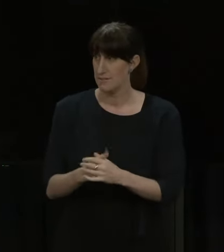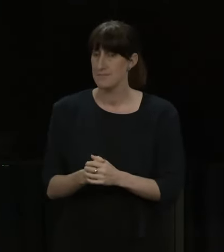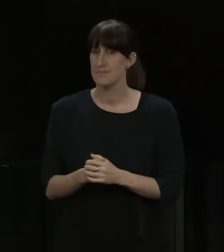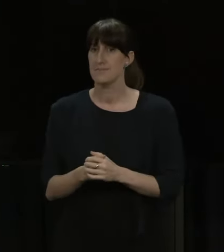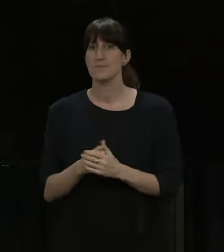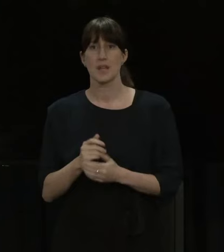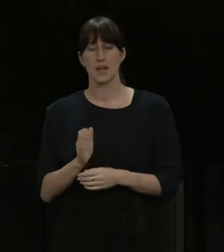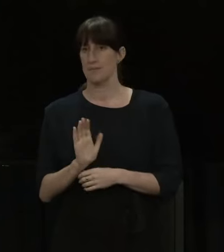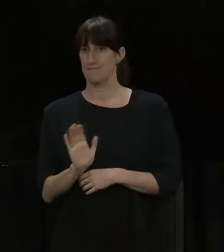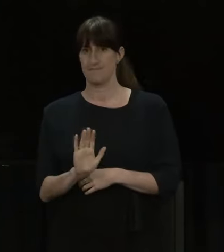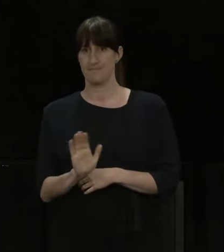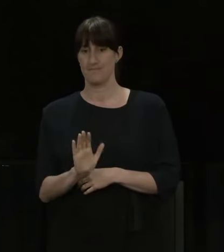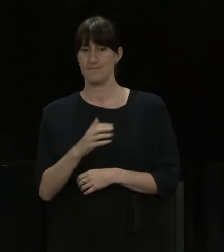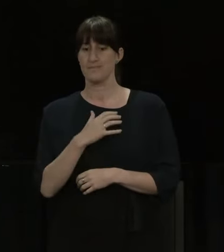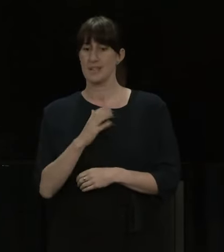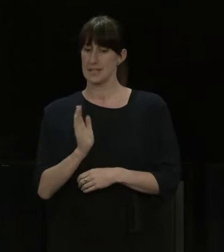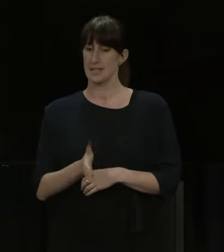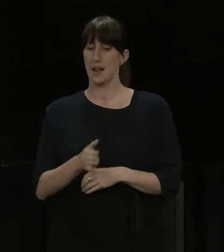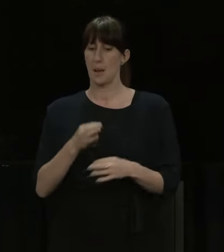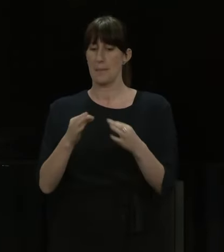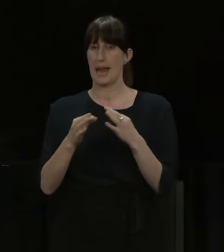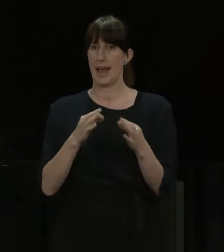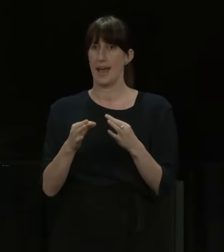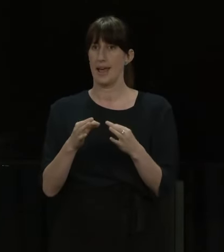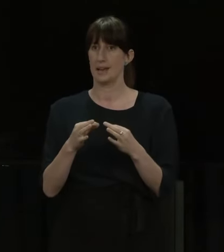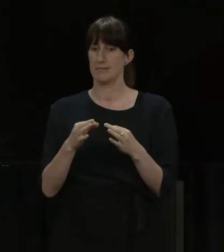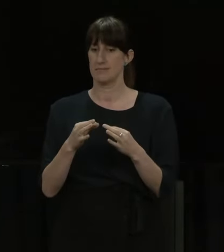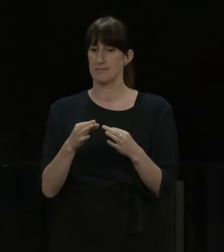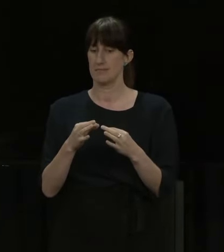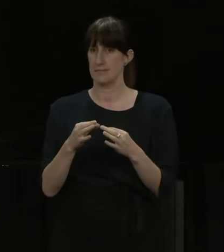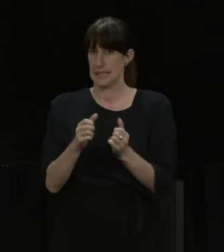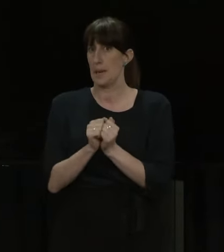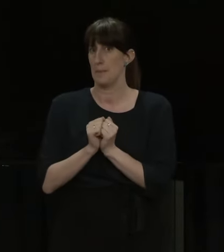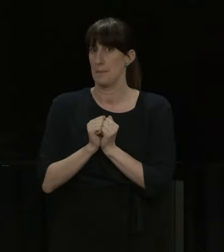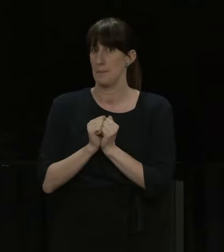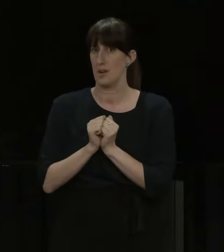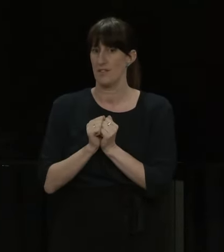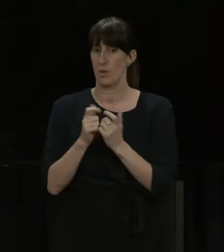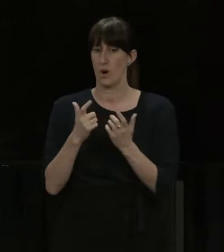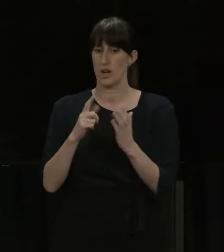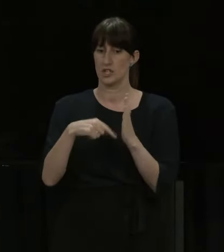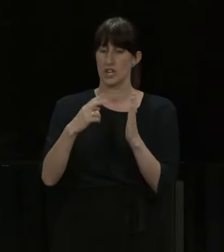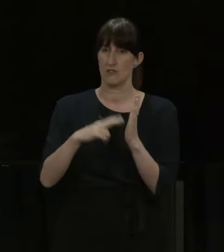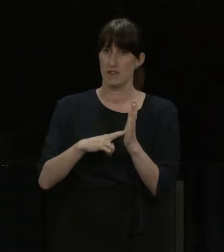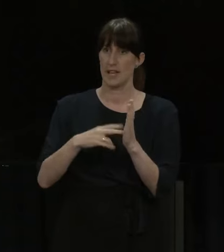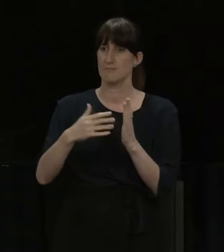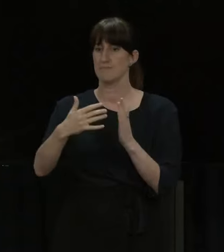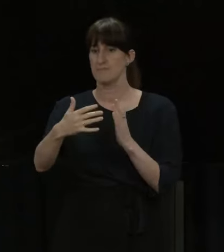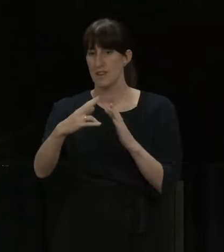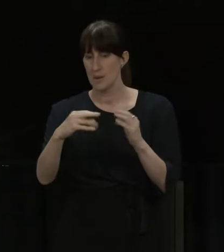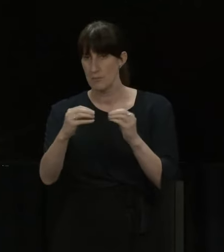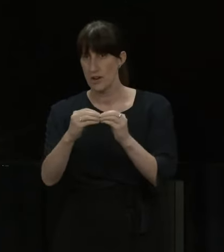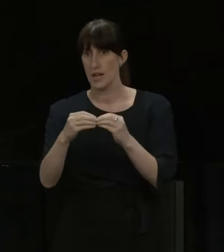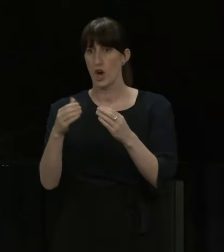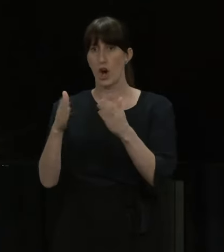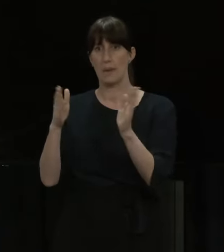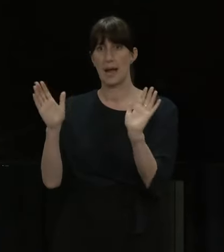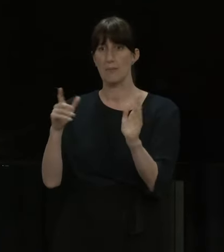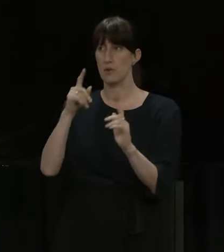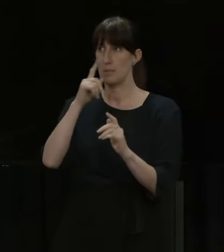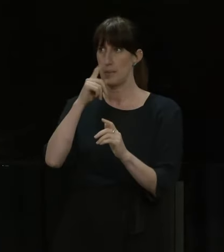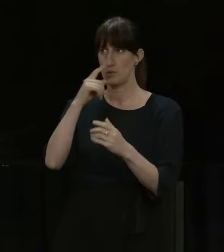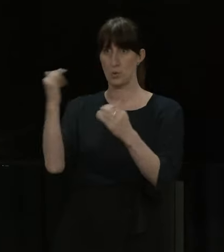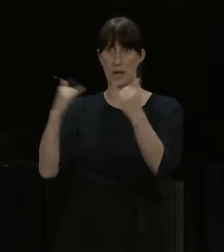and February cohorts, you know, the removal of the restrictions for those cohorts at this point. You know, we keep it under constant review.